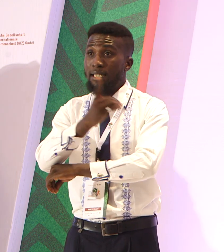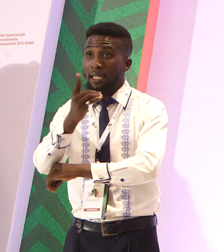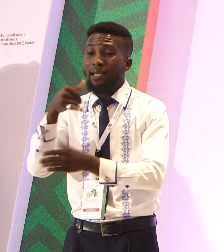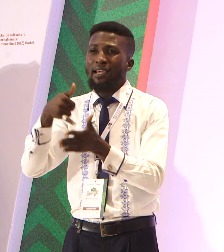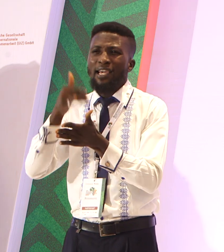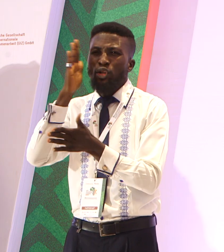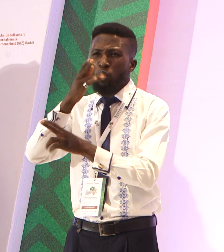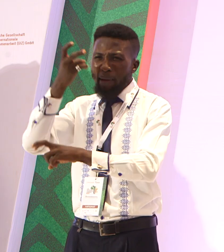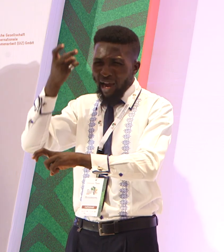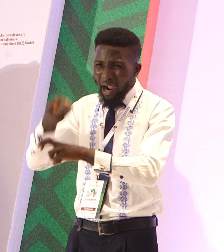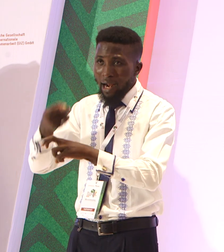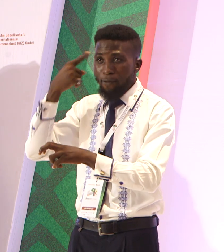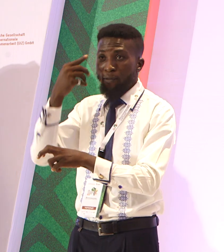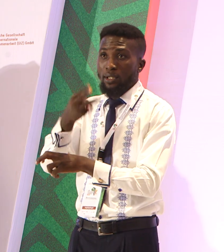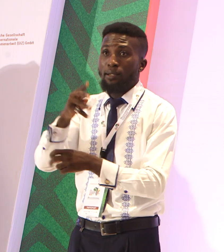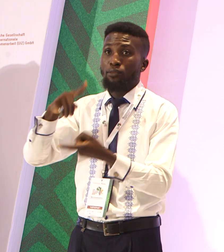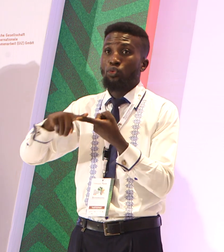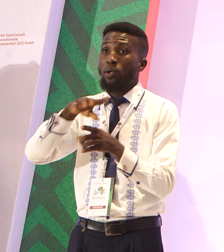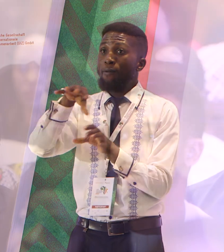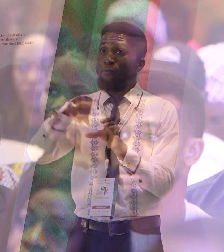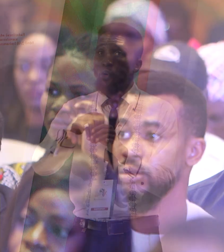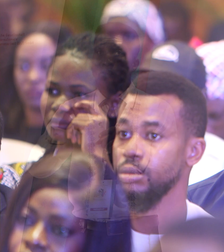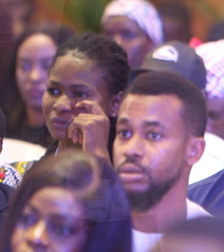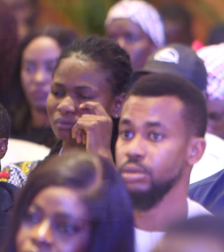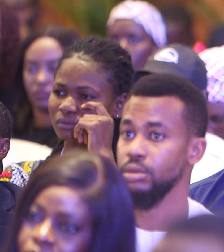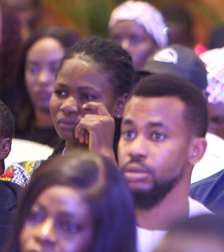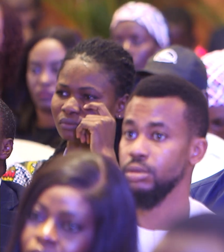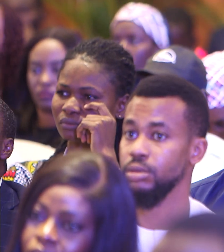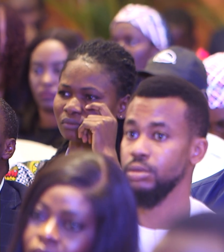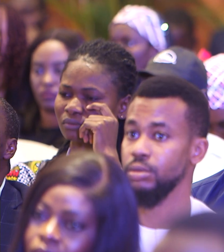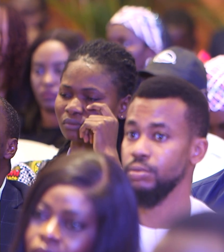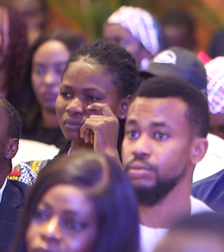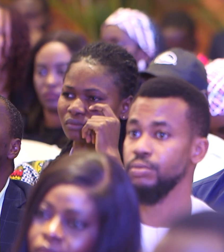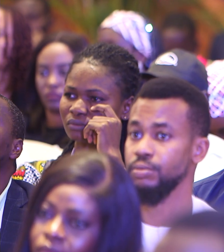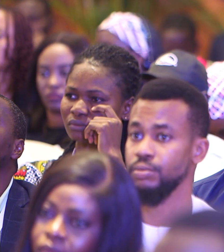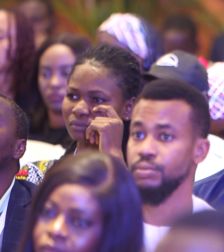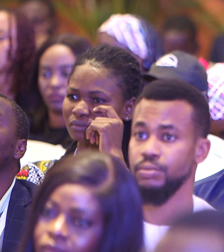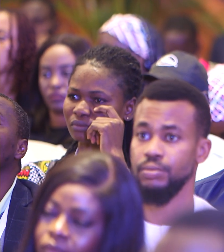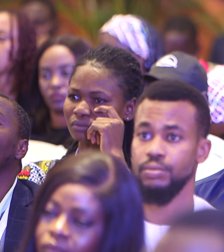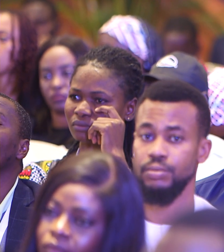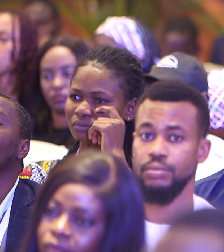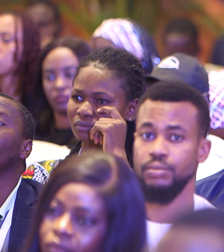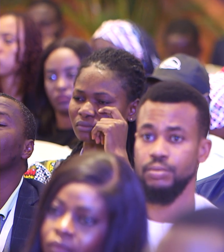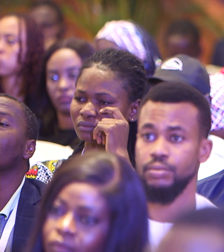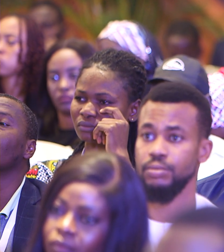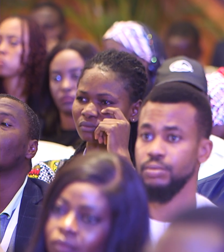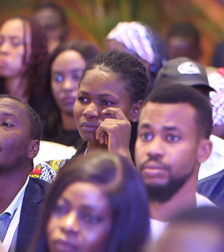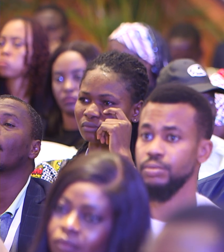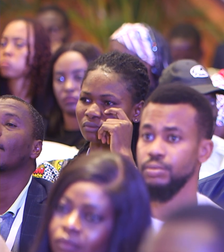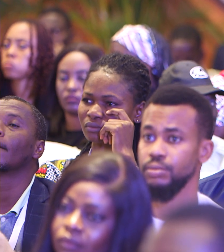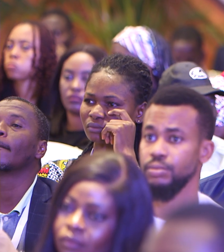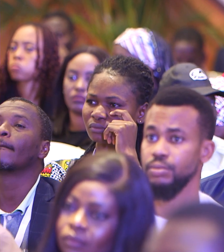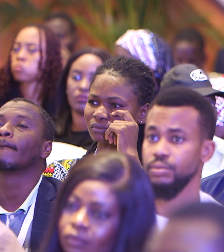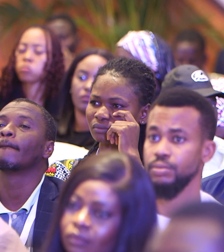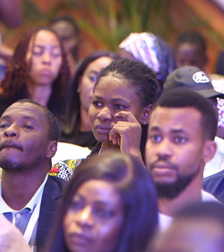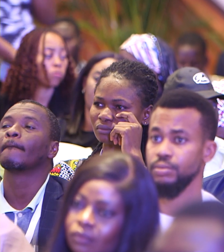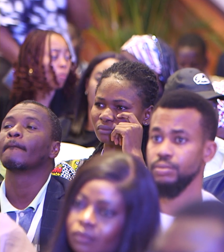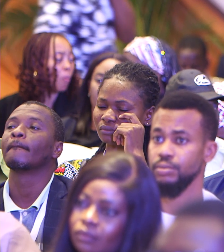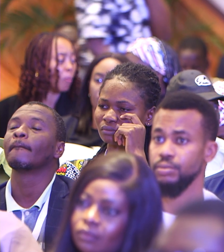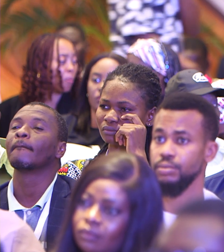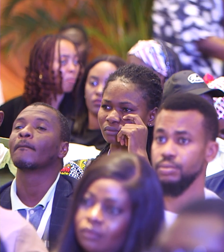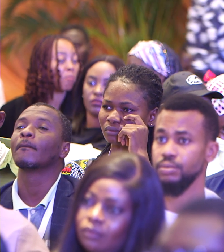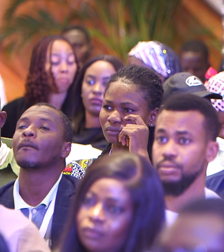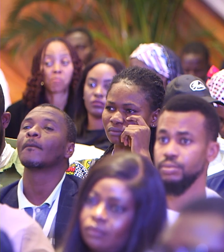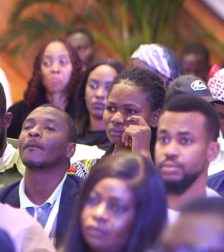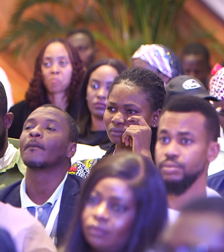engage in conflict activities at night. So we had a key word that if you